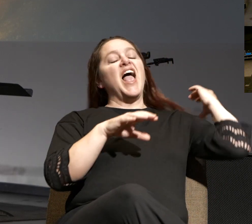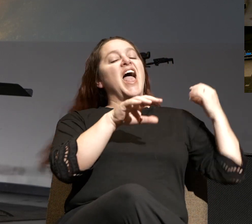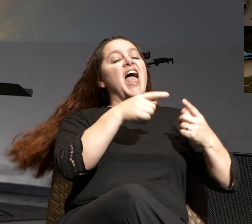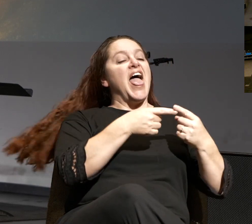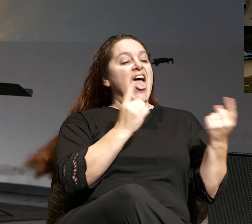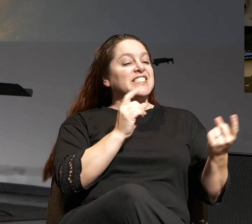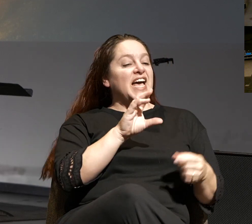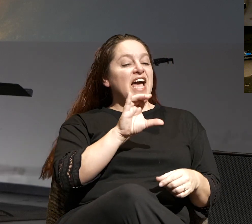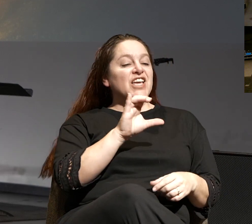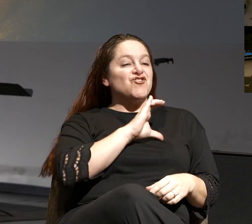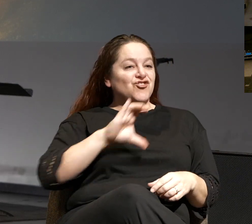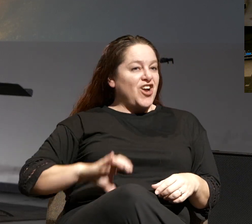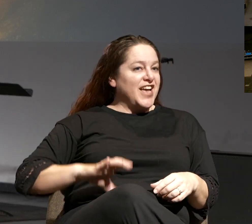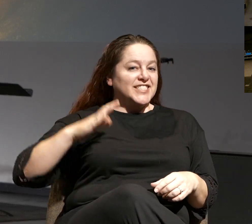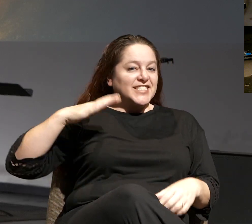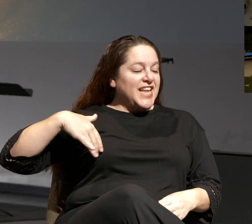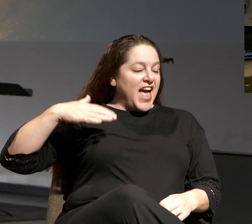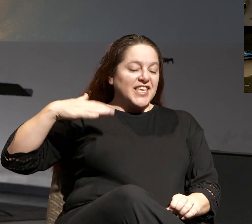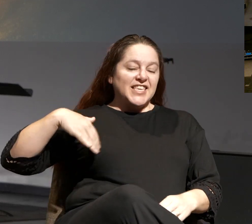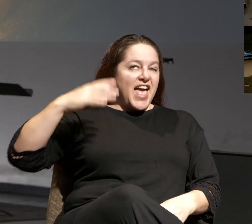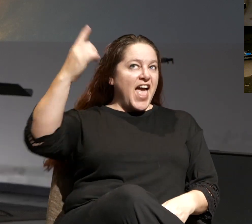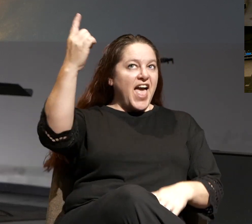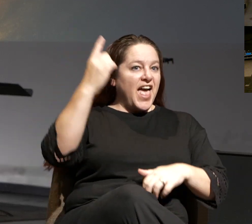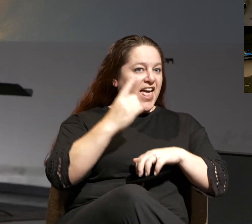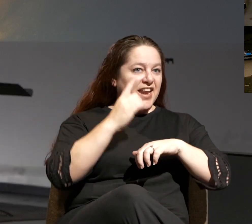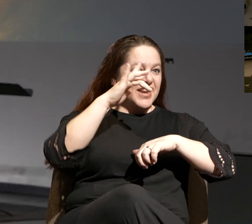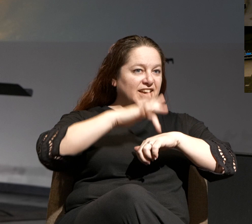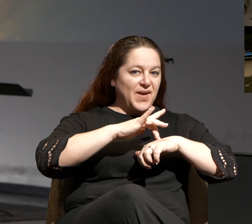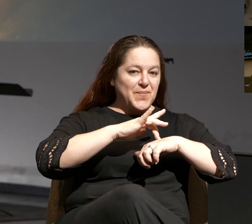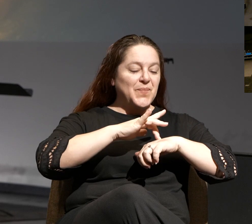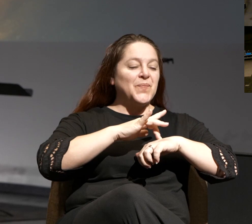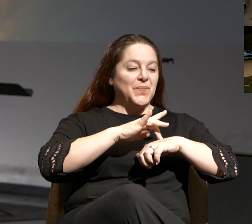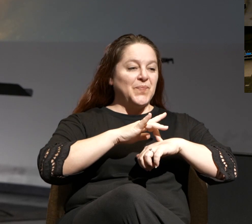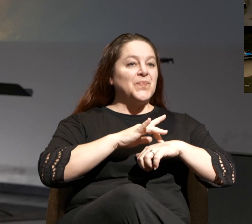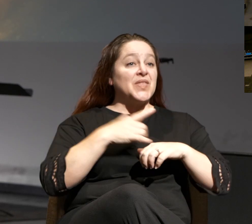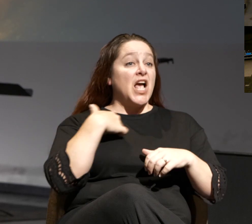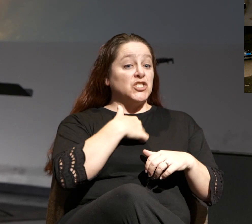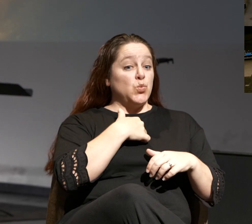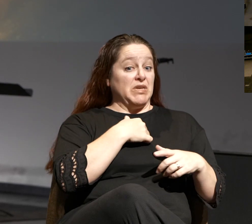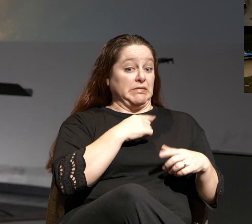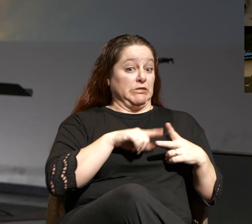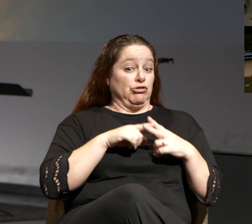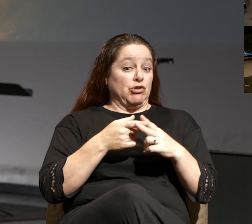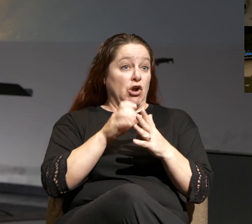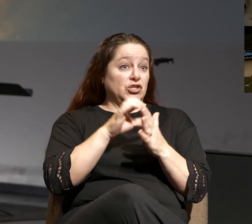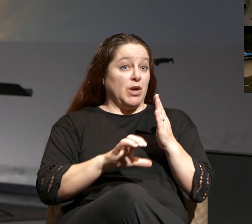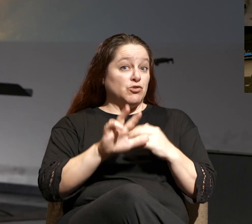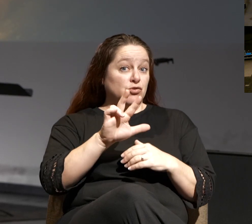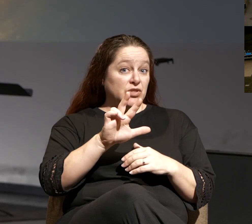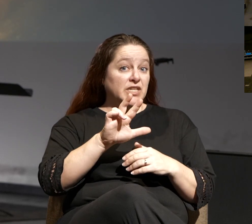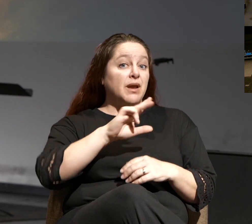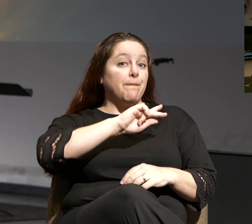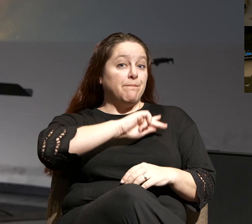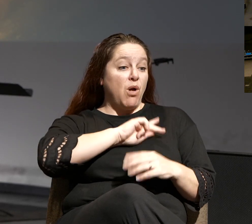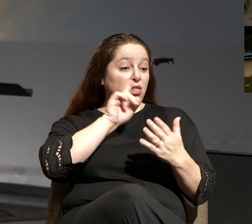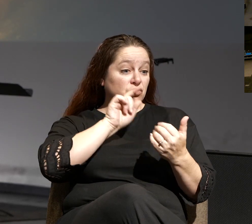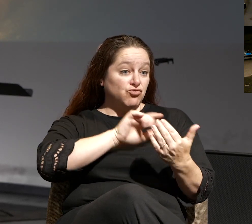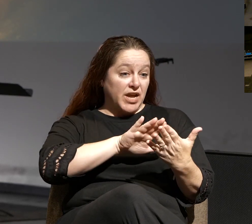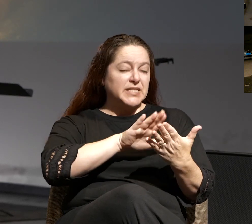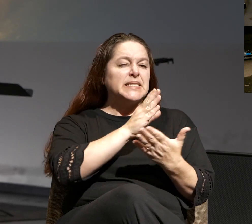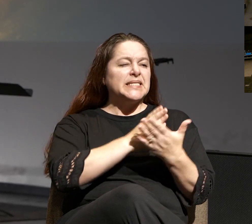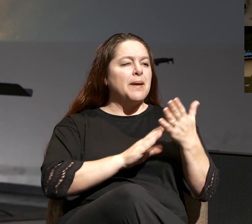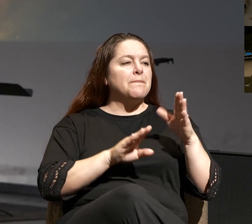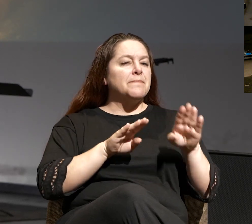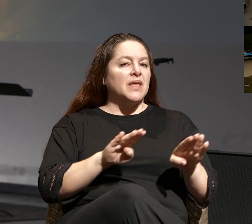Antichrist still has not made an appearance yet. And as we roll into chapter 3, Paul addresses some